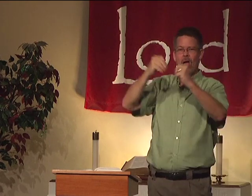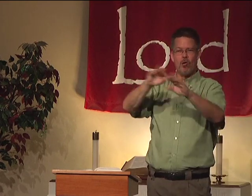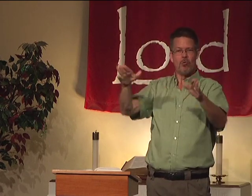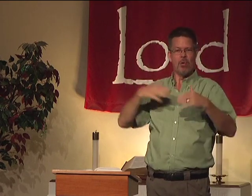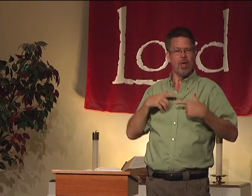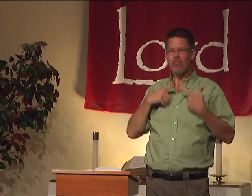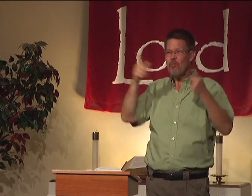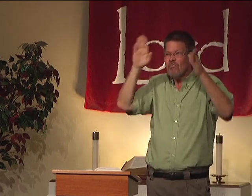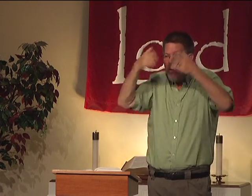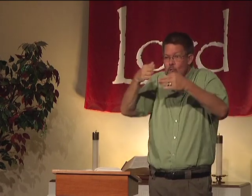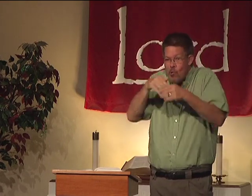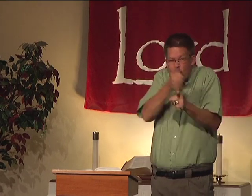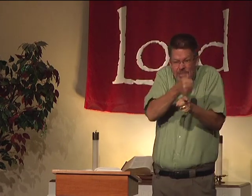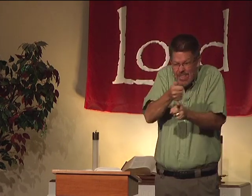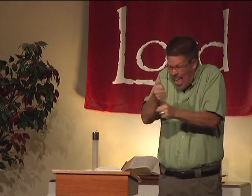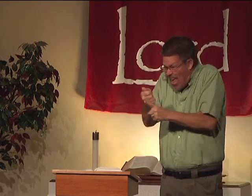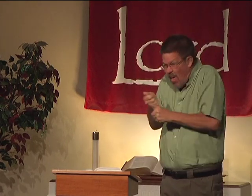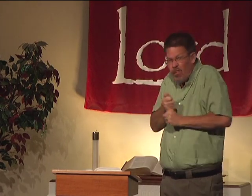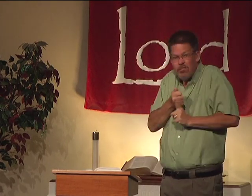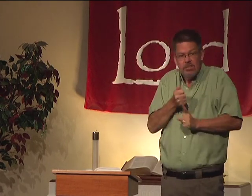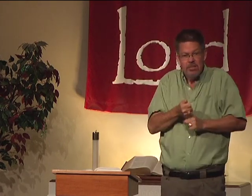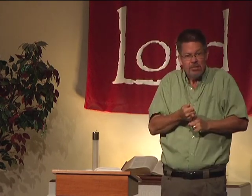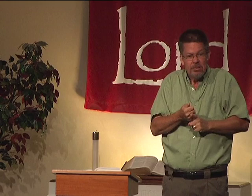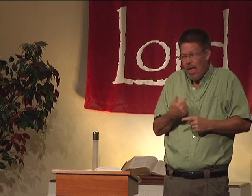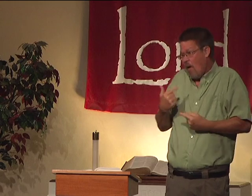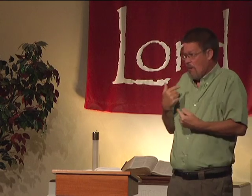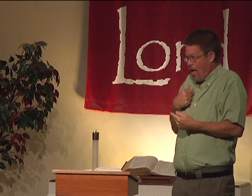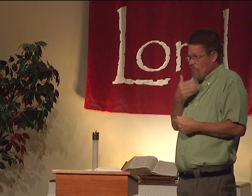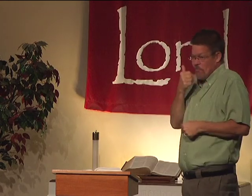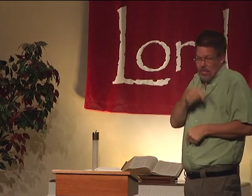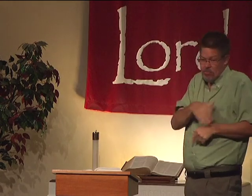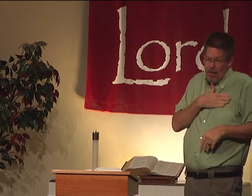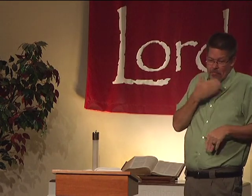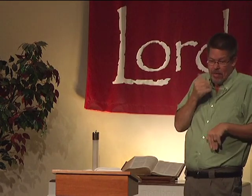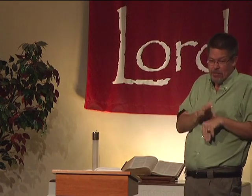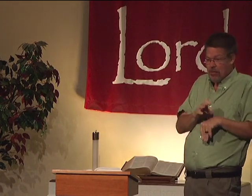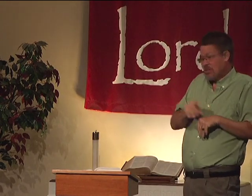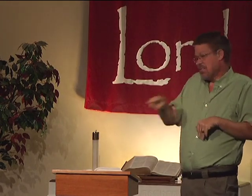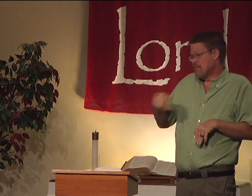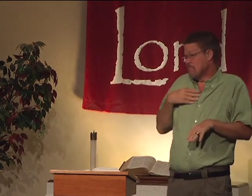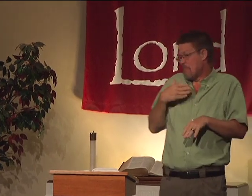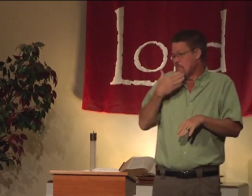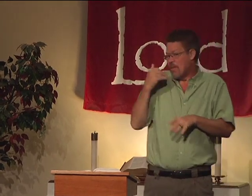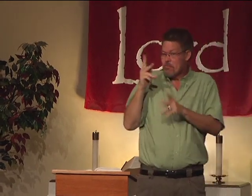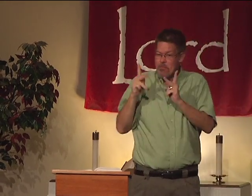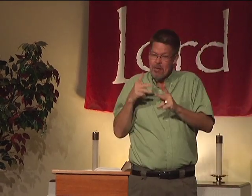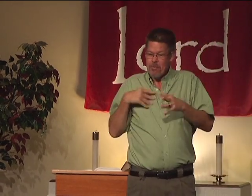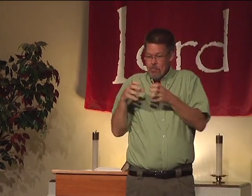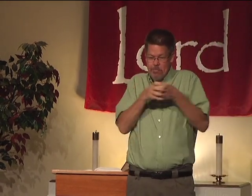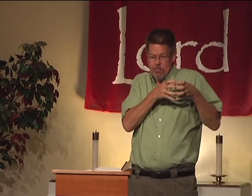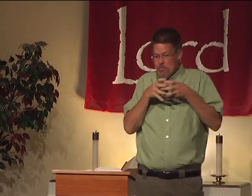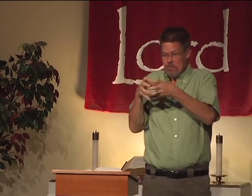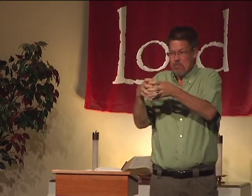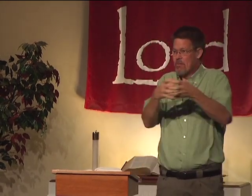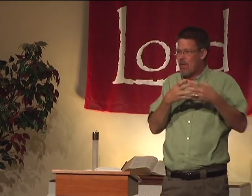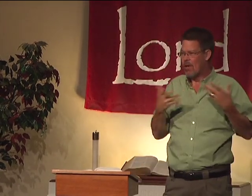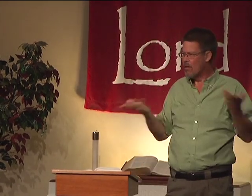kingdom. What he can do for your life, you're just focused on yourselves. Well, I'm better than him. Oh, these little